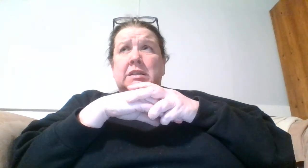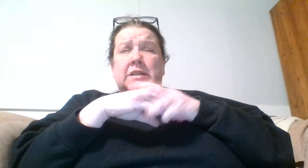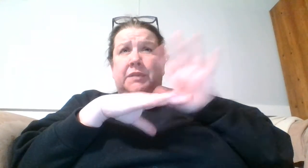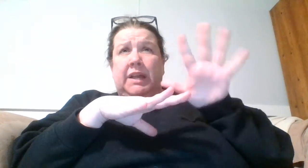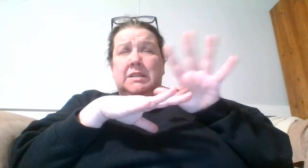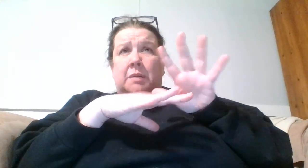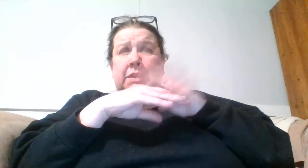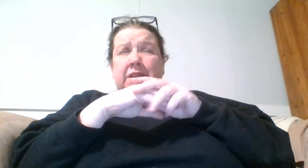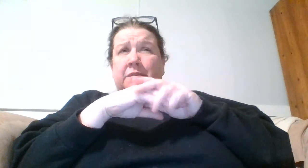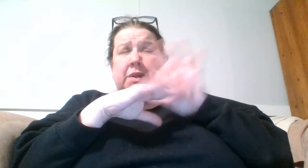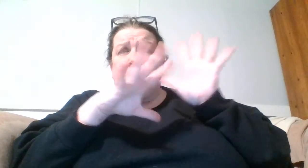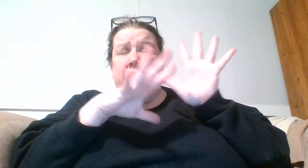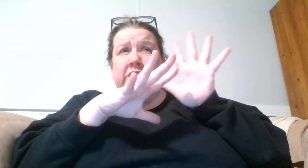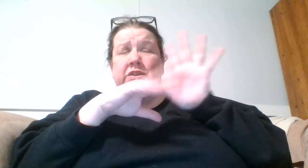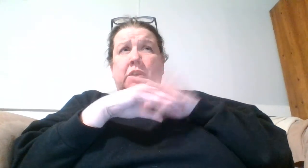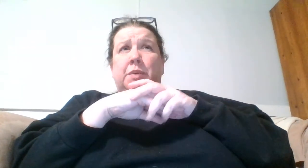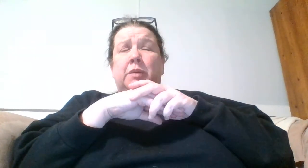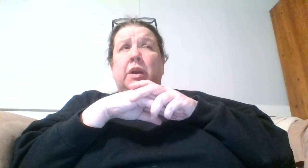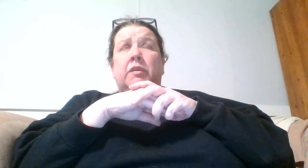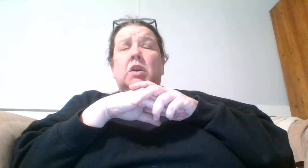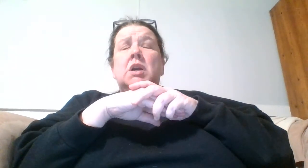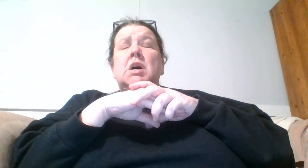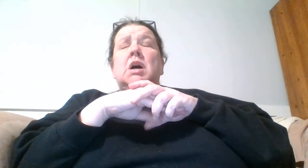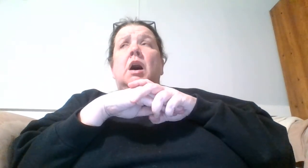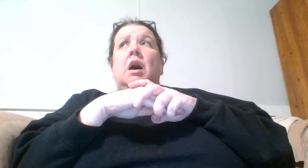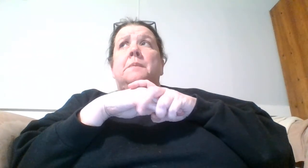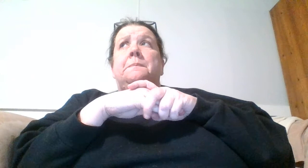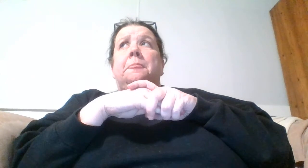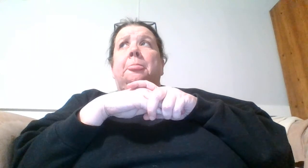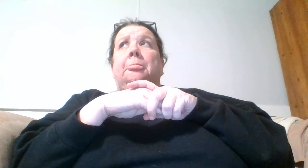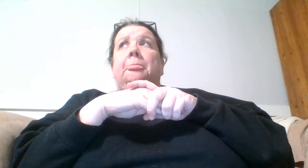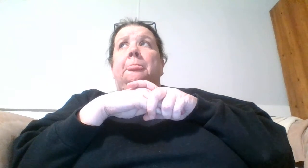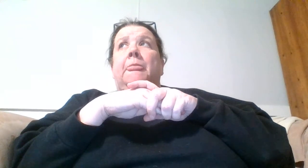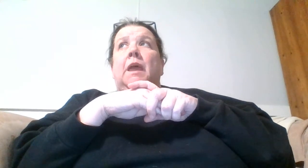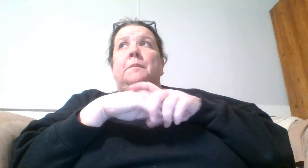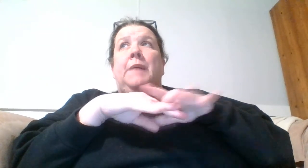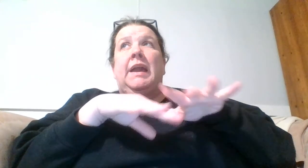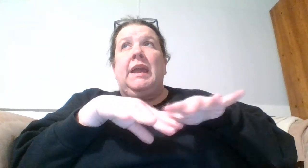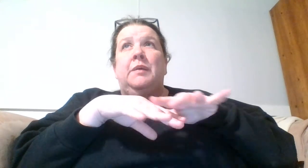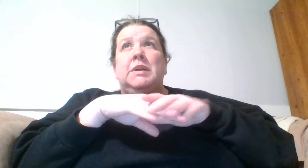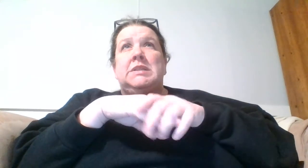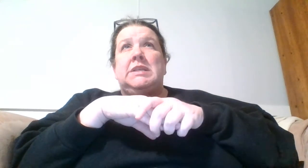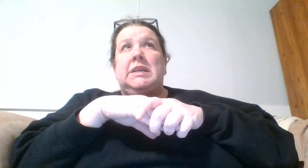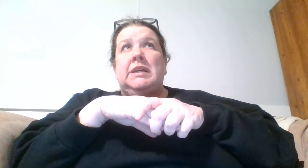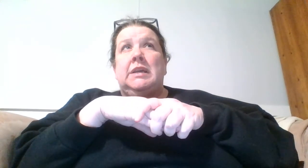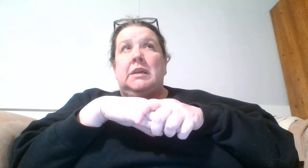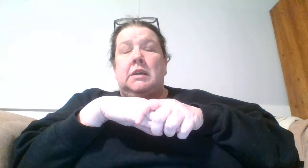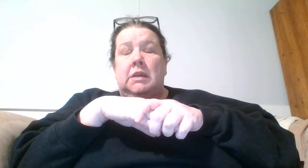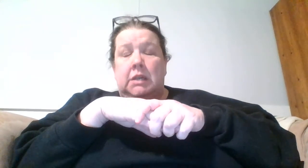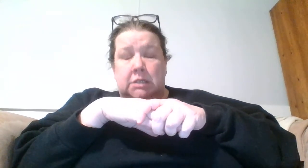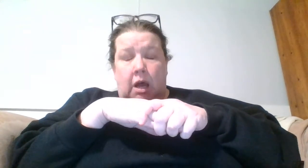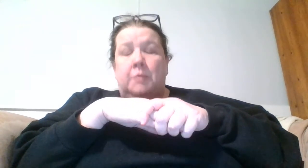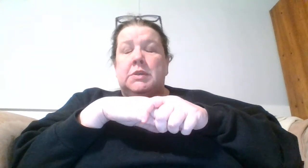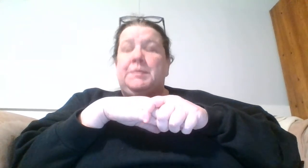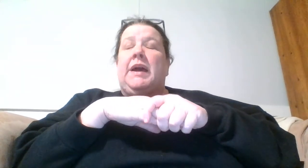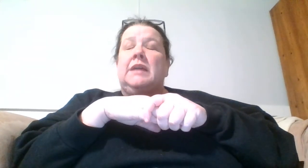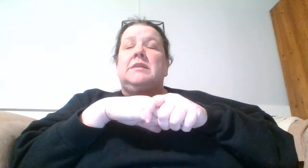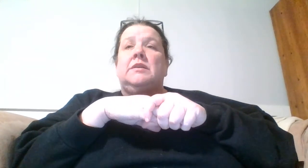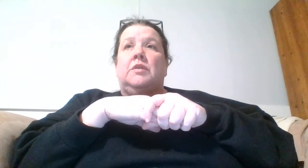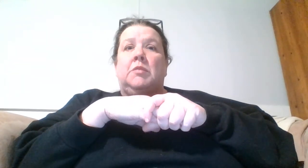except for the last couple days have been a shit show but whatever um my a1c is almost back into the normal